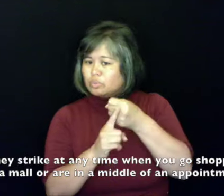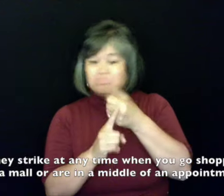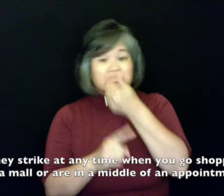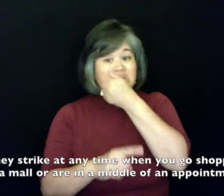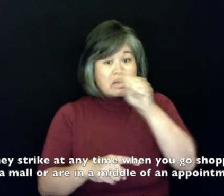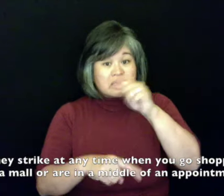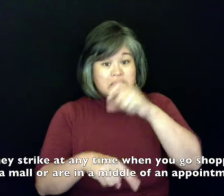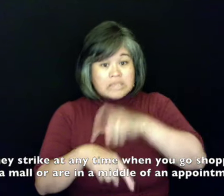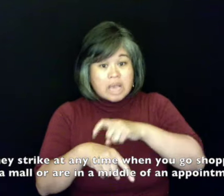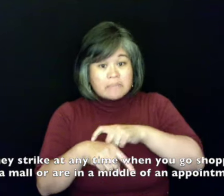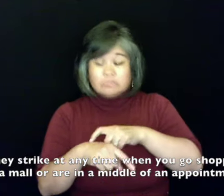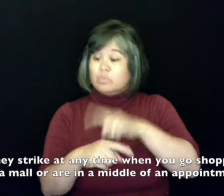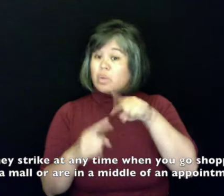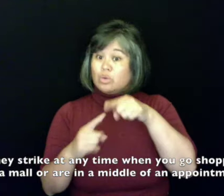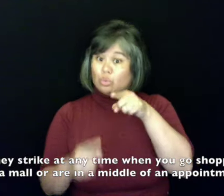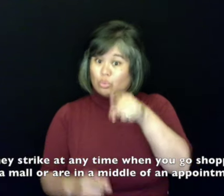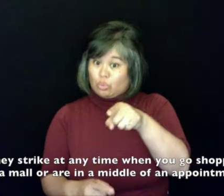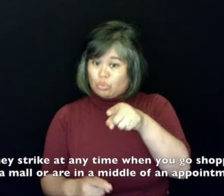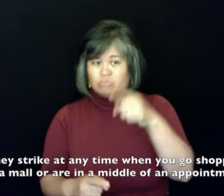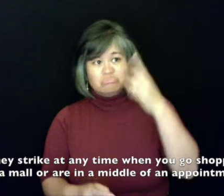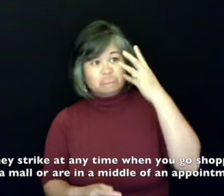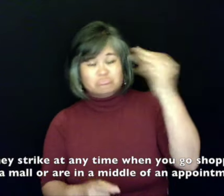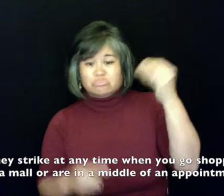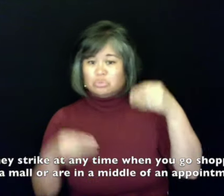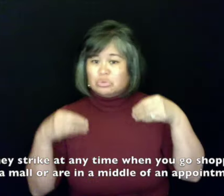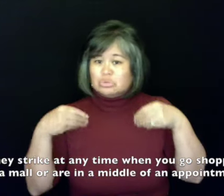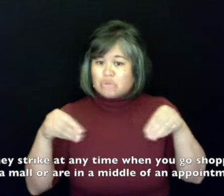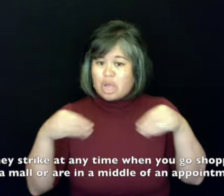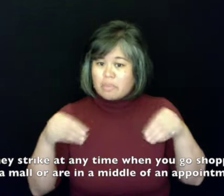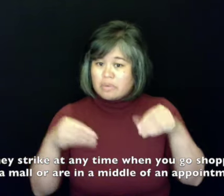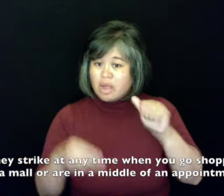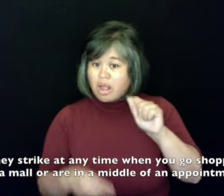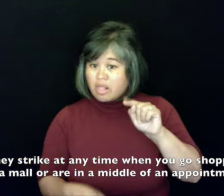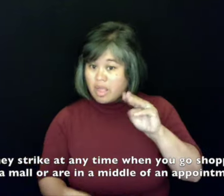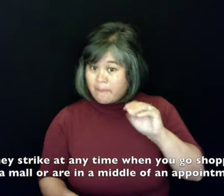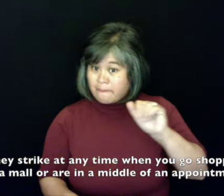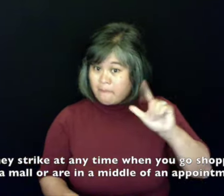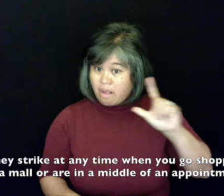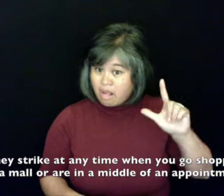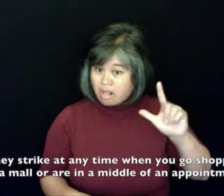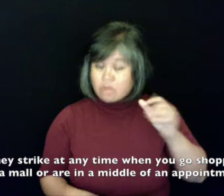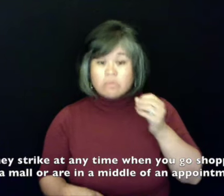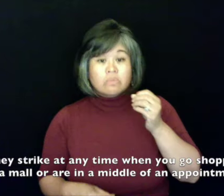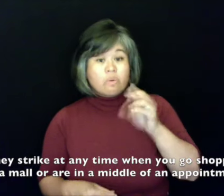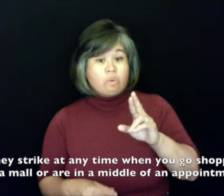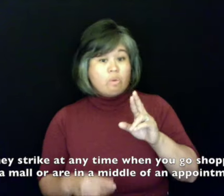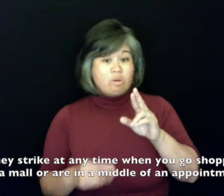They strike at any time when you go shopping at the mall or are in the middle of an appointment.